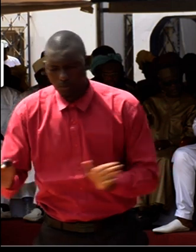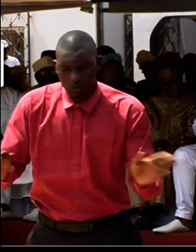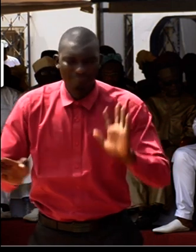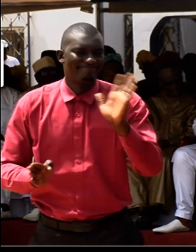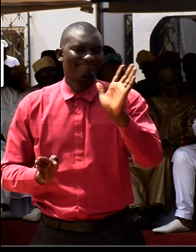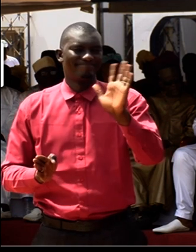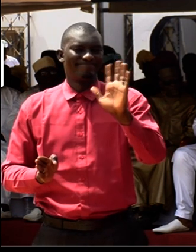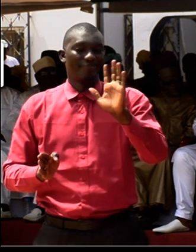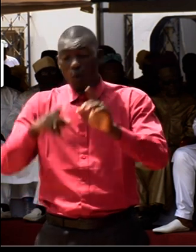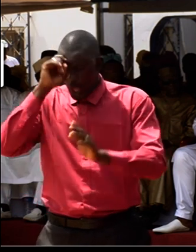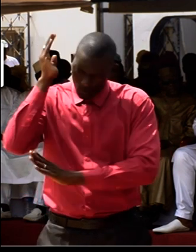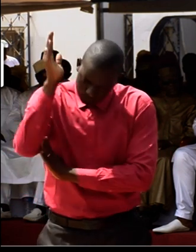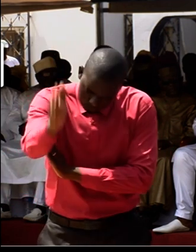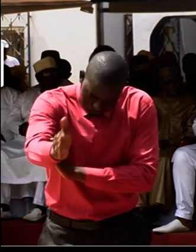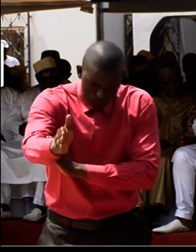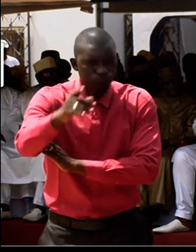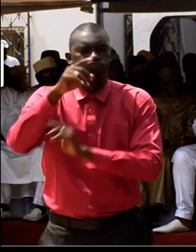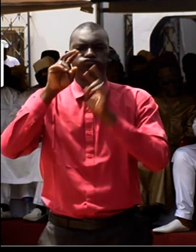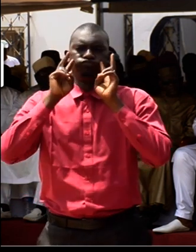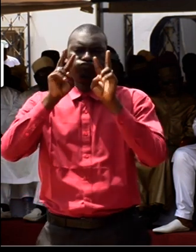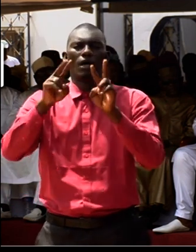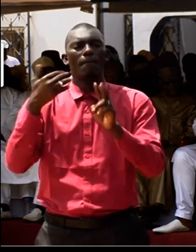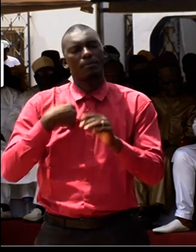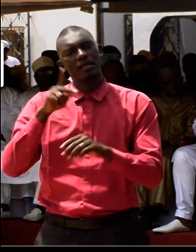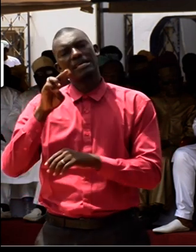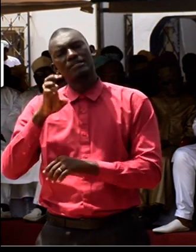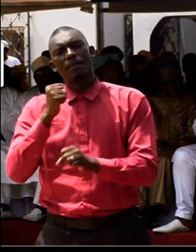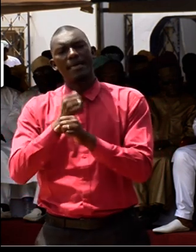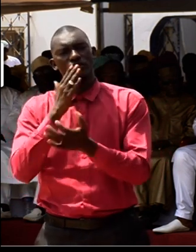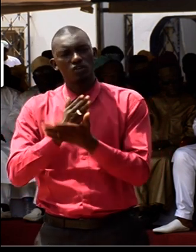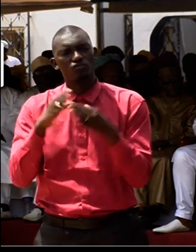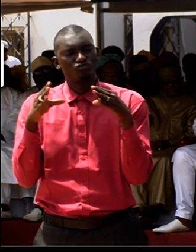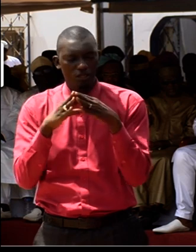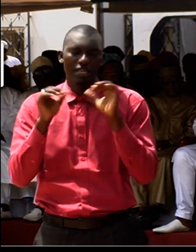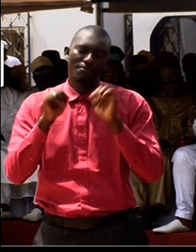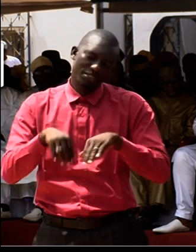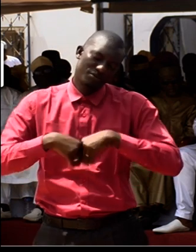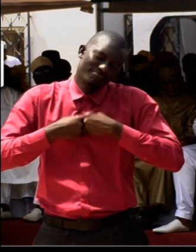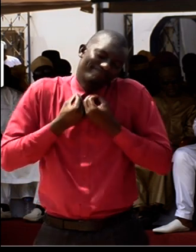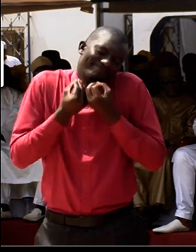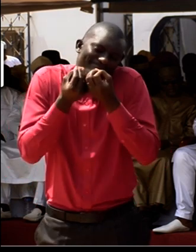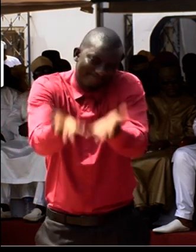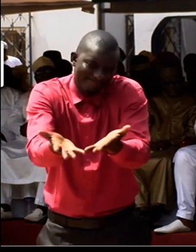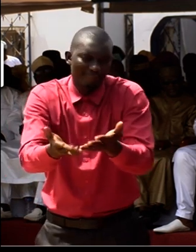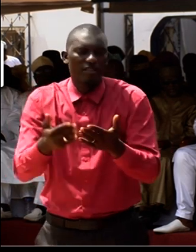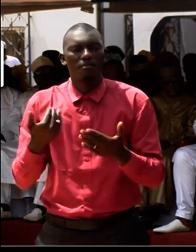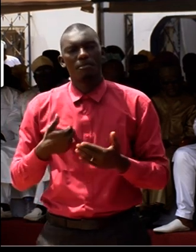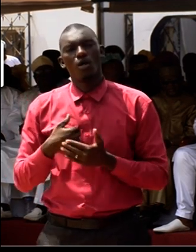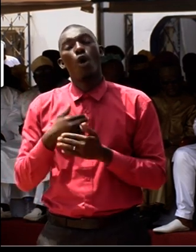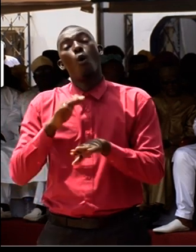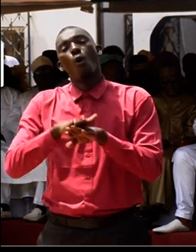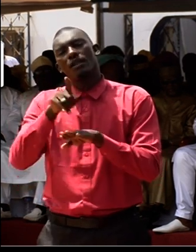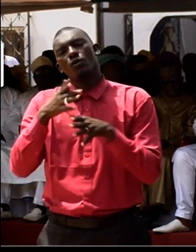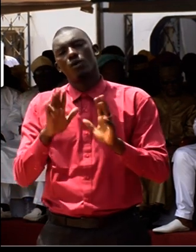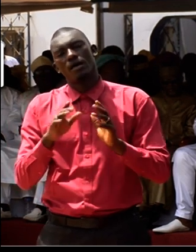And look up to the people of KMC to make sure that together we deliver for our people. On that note, on behalf